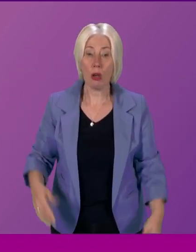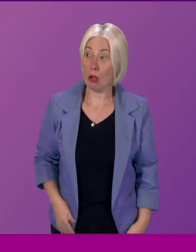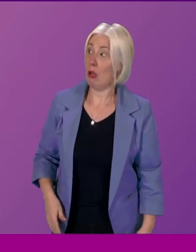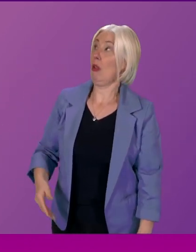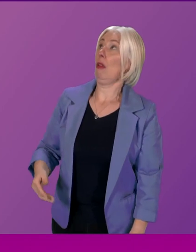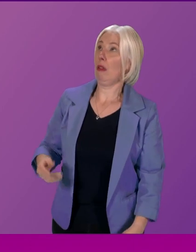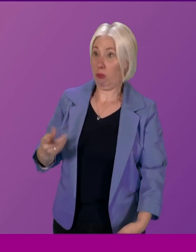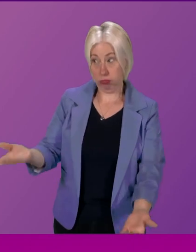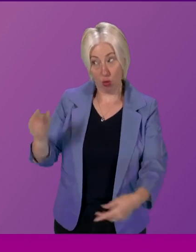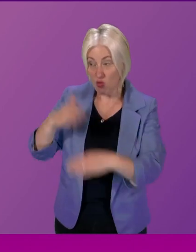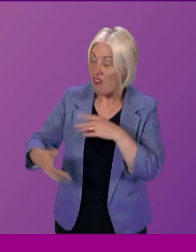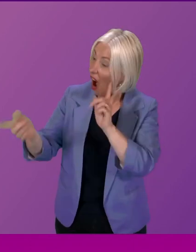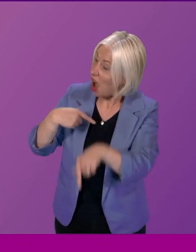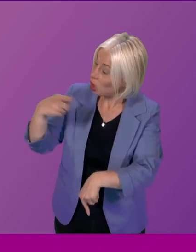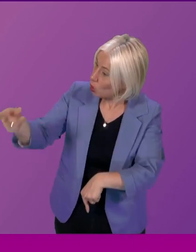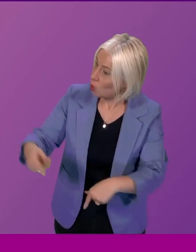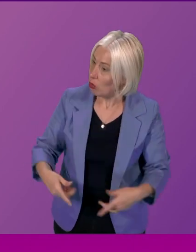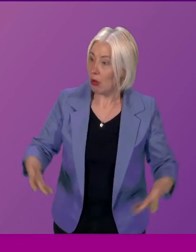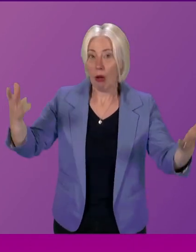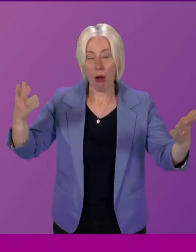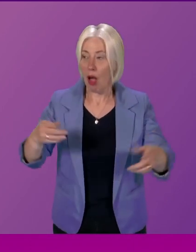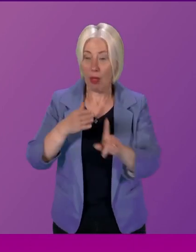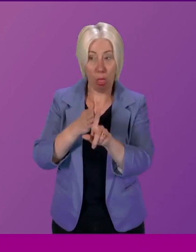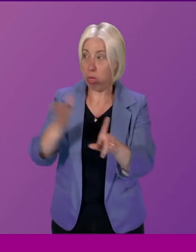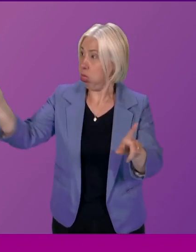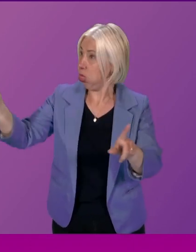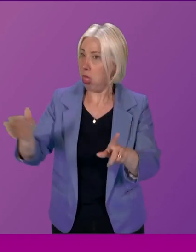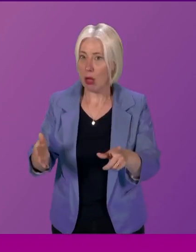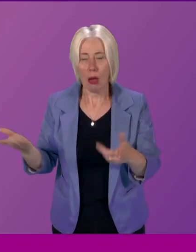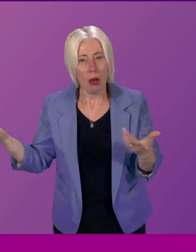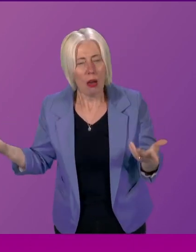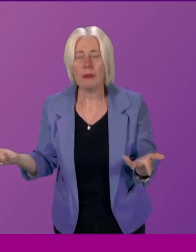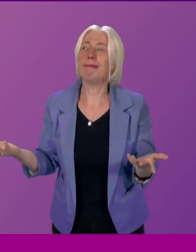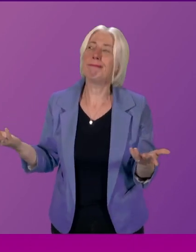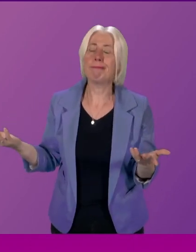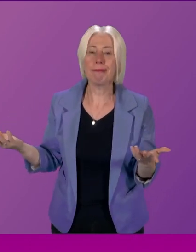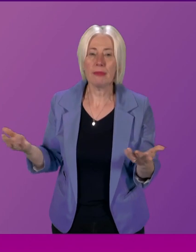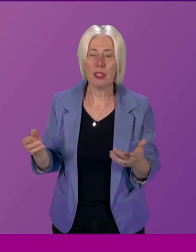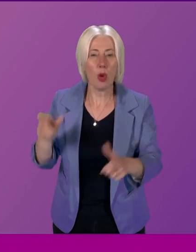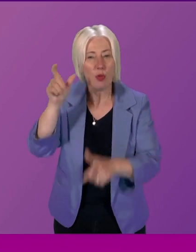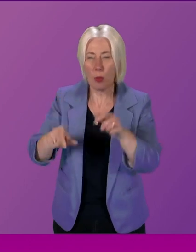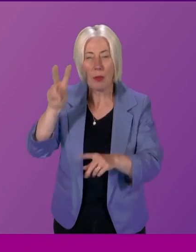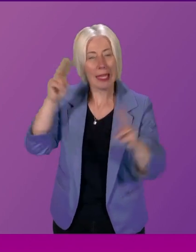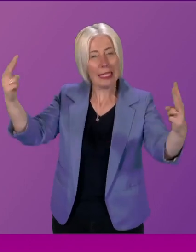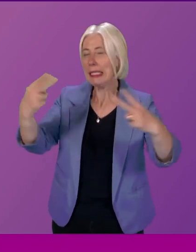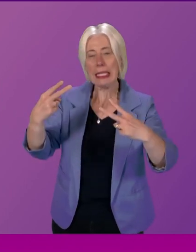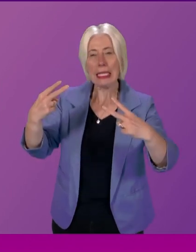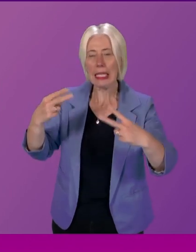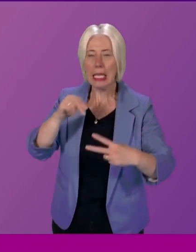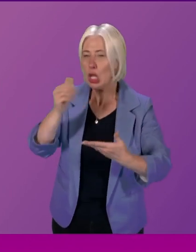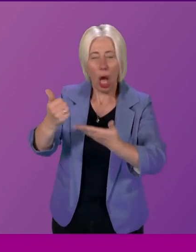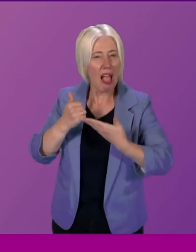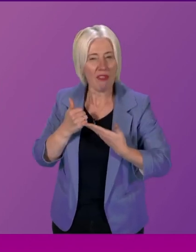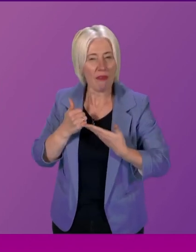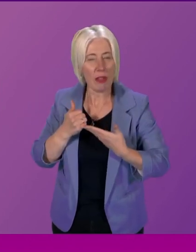answer they talked about something completely different to what you asked them about and it's unhelpful in my mind because it